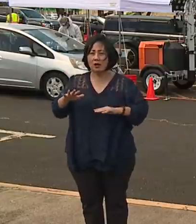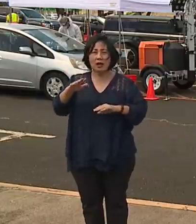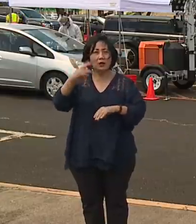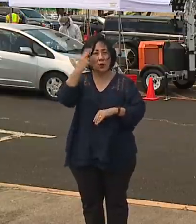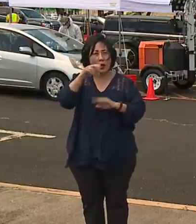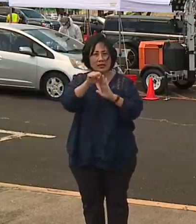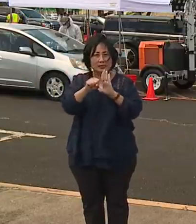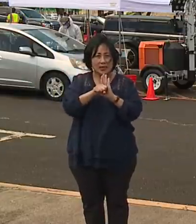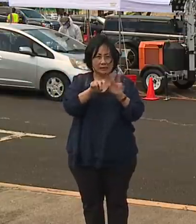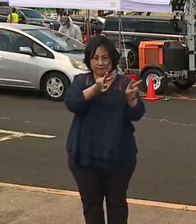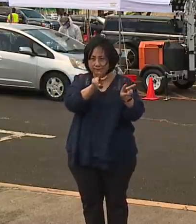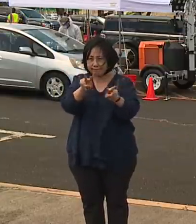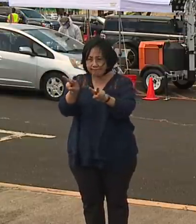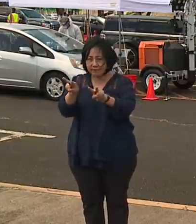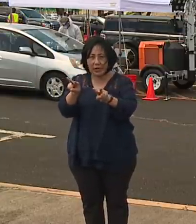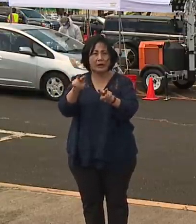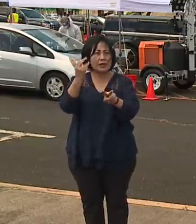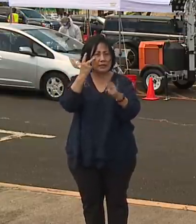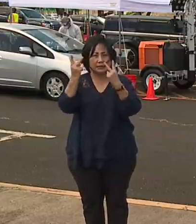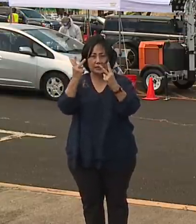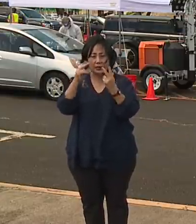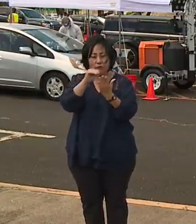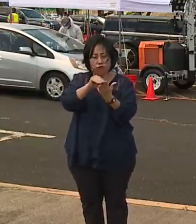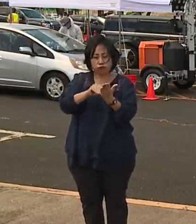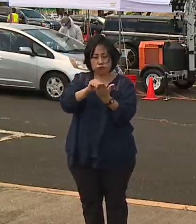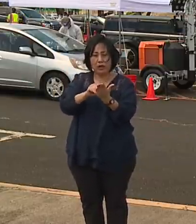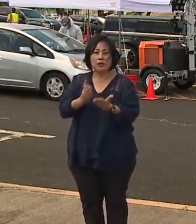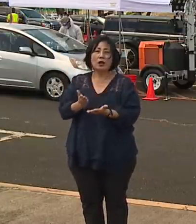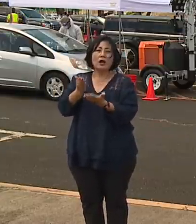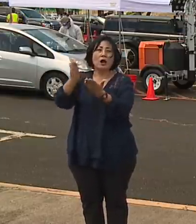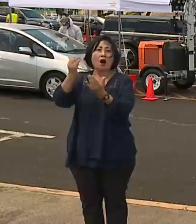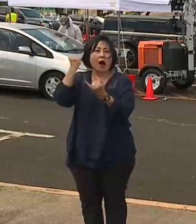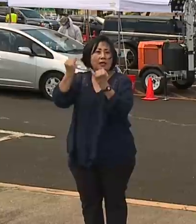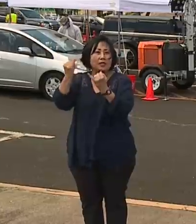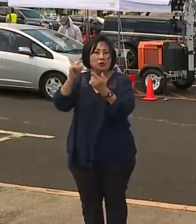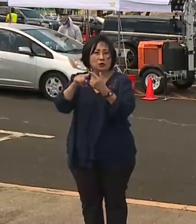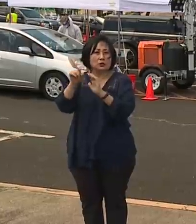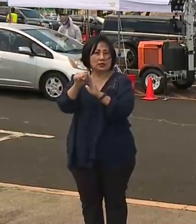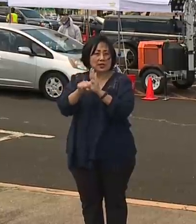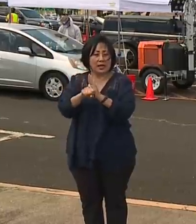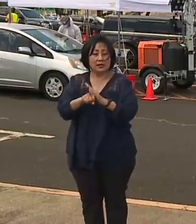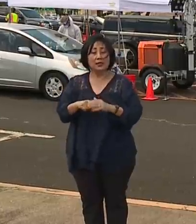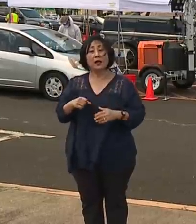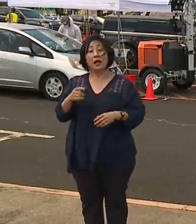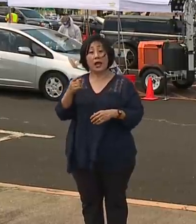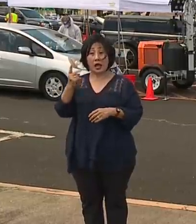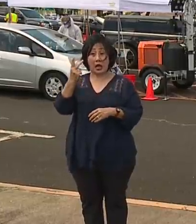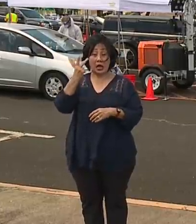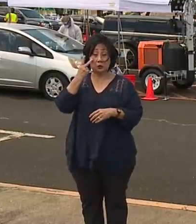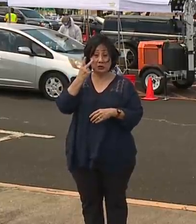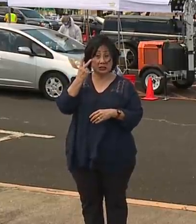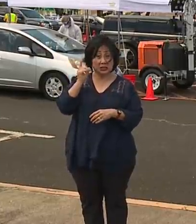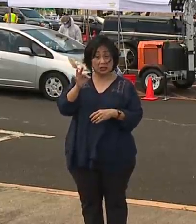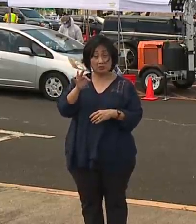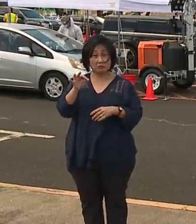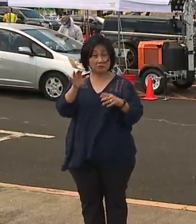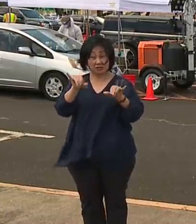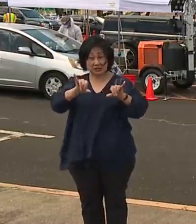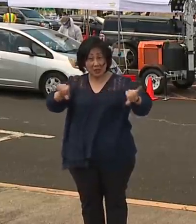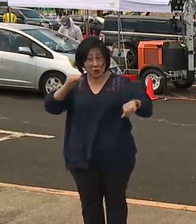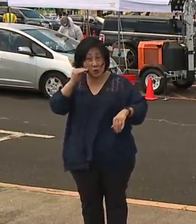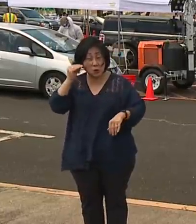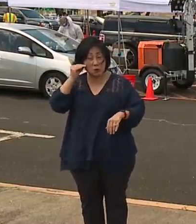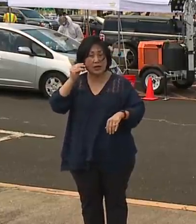We'll make recommendations on best practices and we'll be able to assess whether or not the stay at home order is